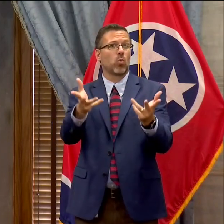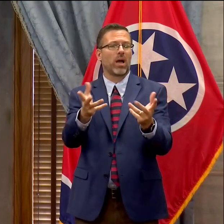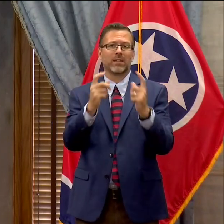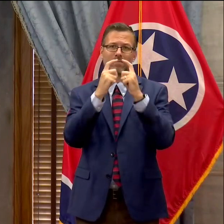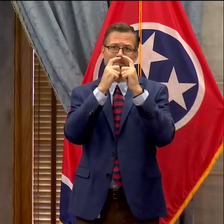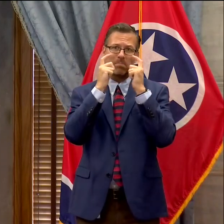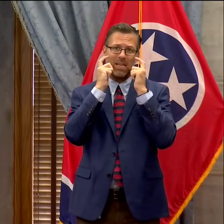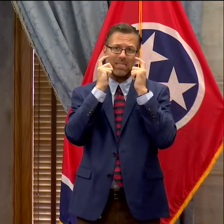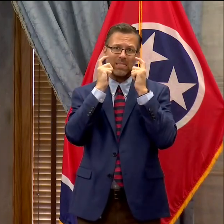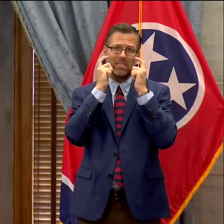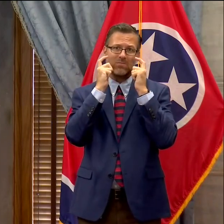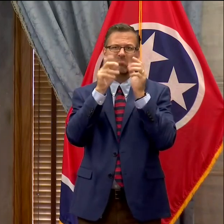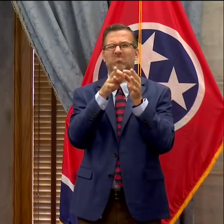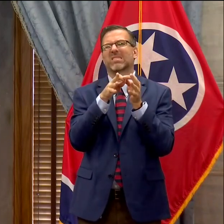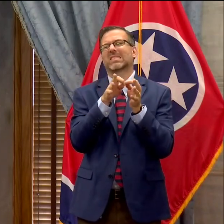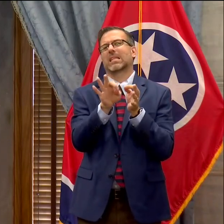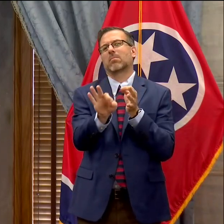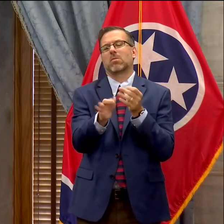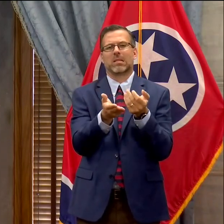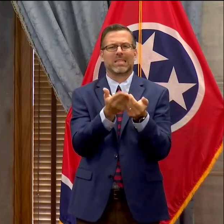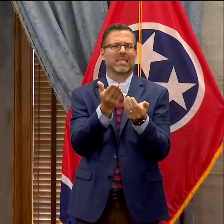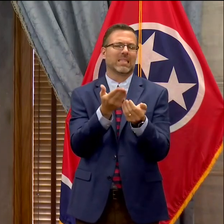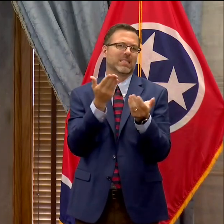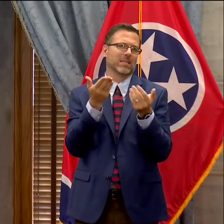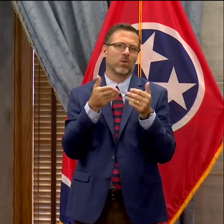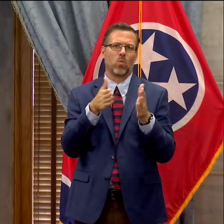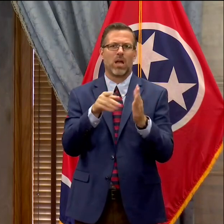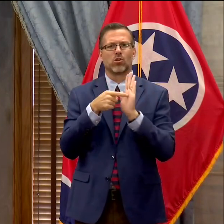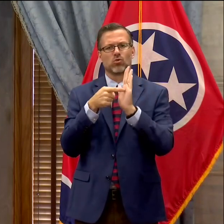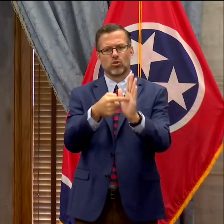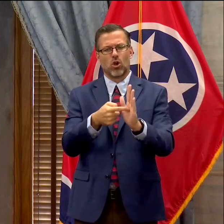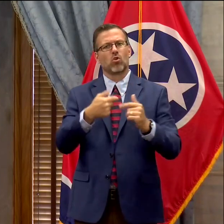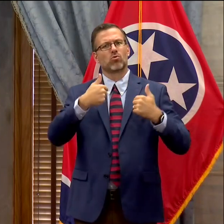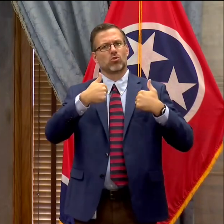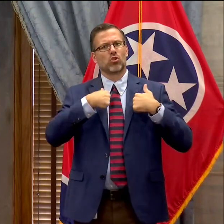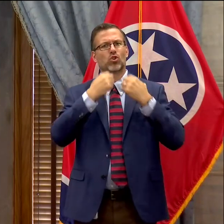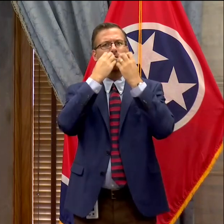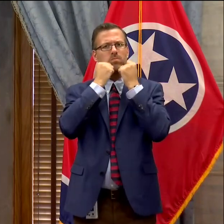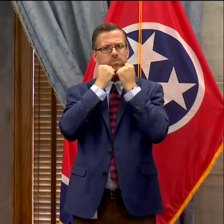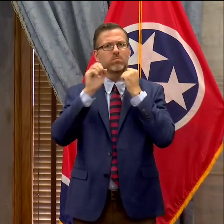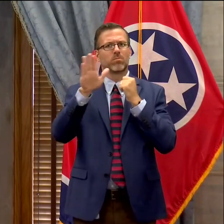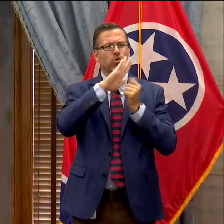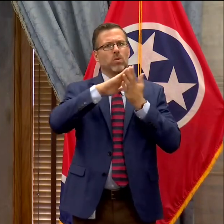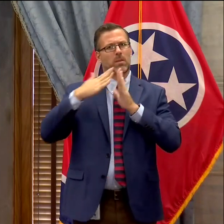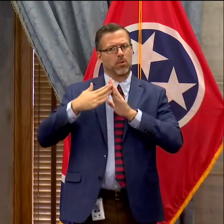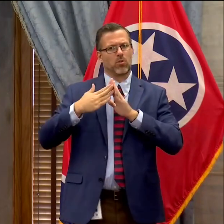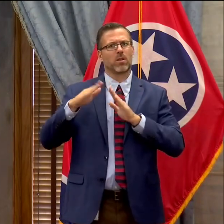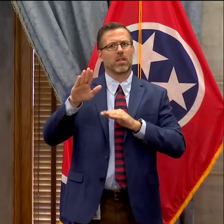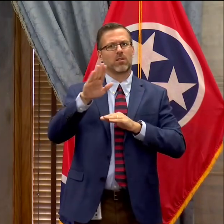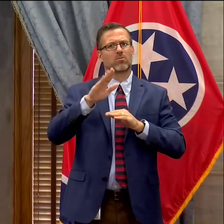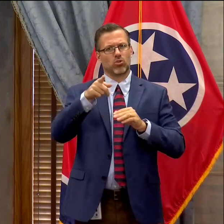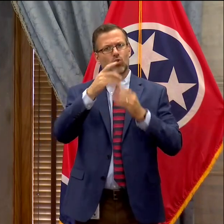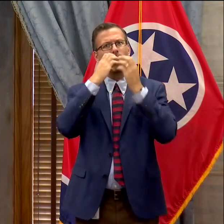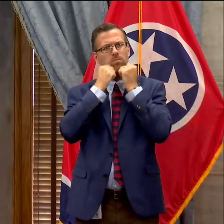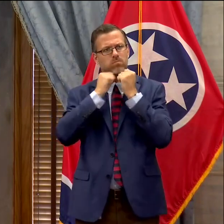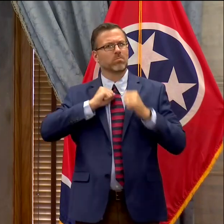is a simple way to demonstrate care for their community, their campus, and their faculty members, and we're trusting them to do that.